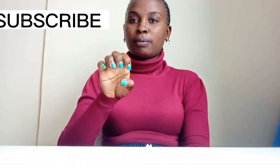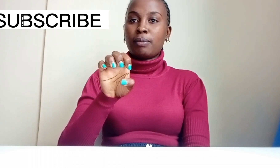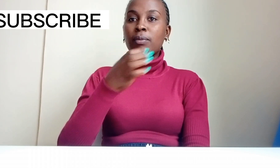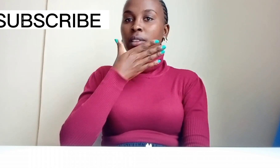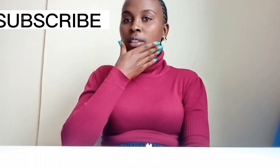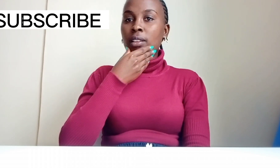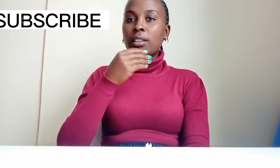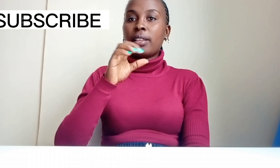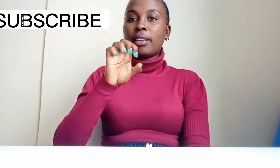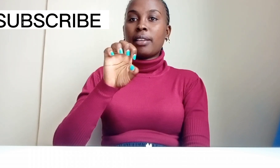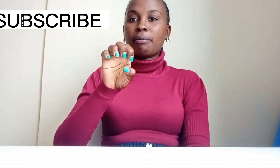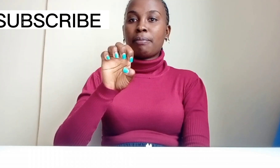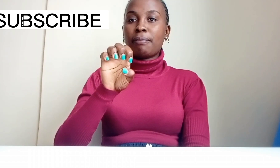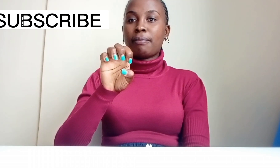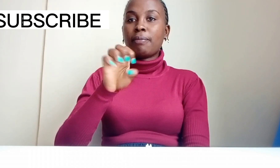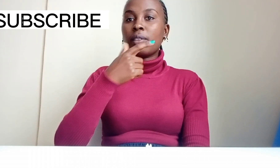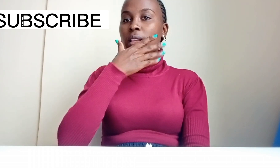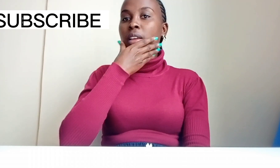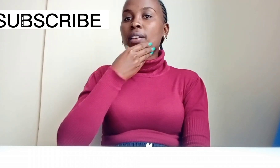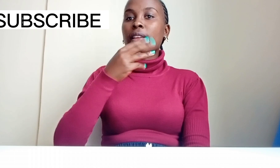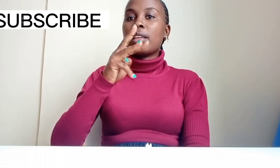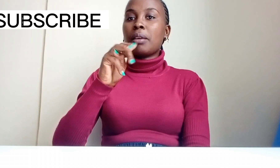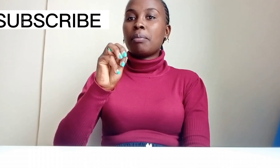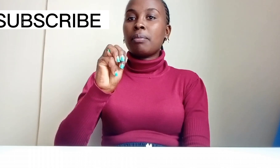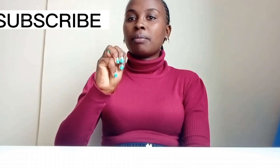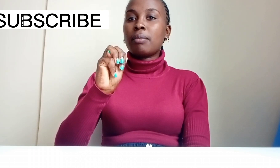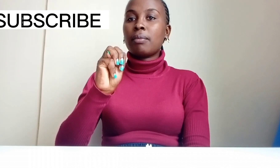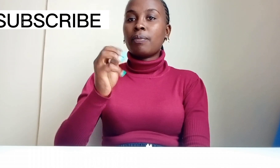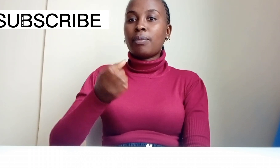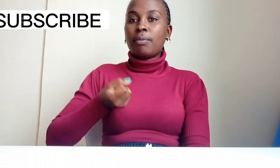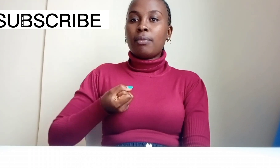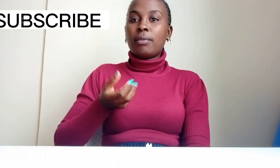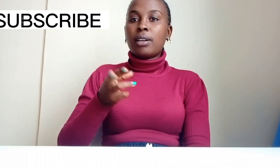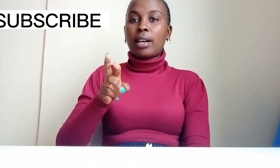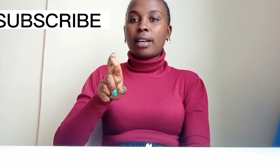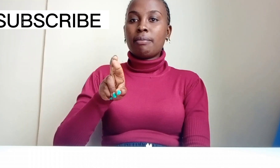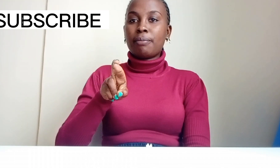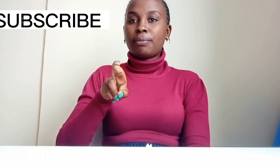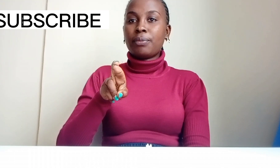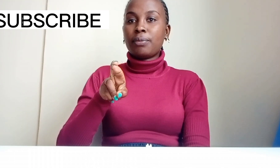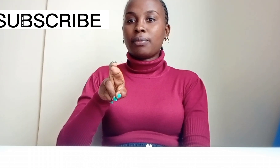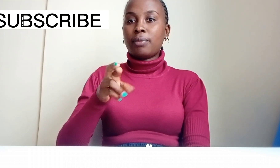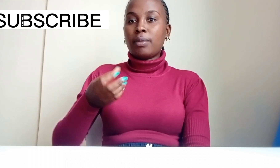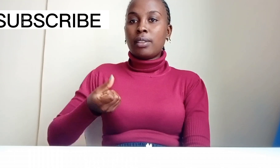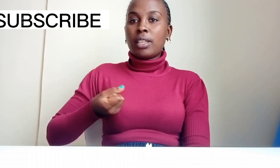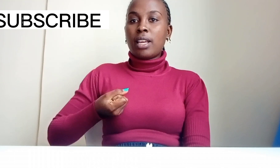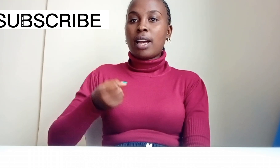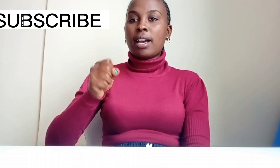he him him her has has